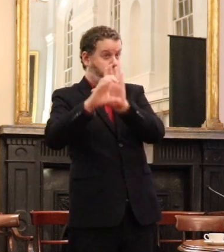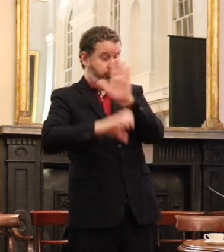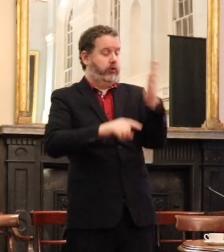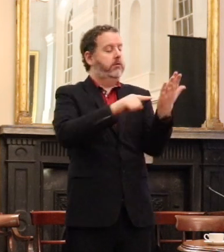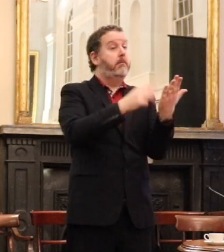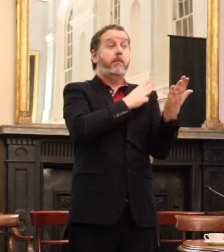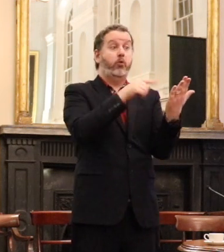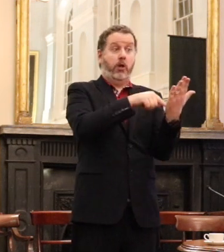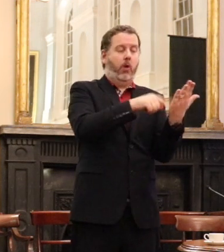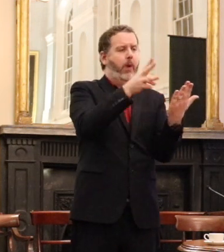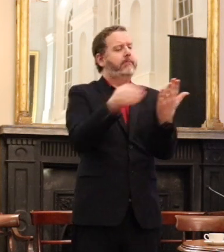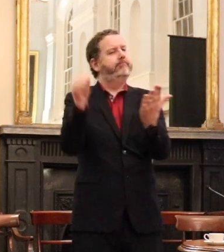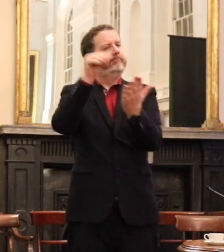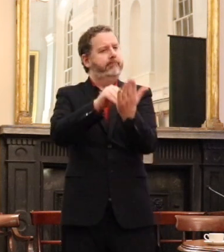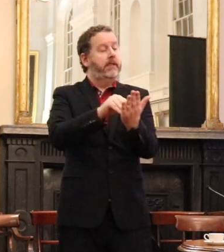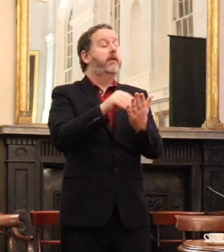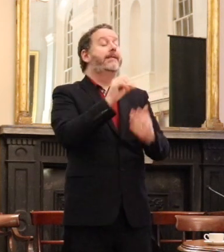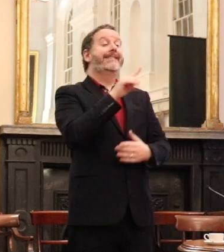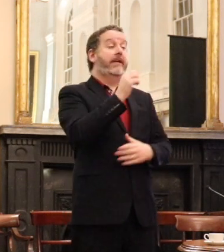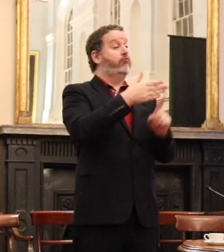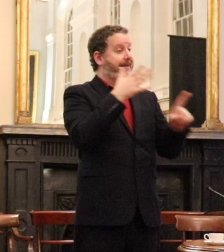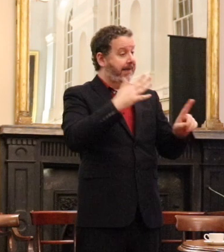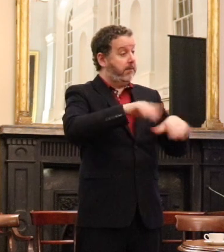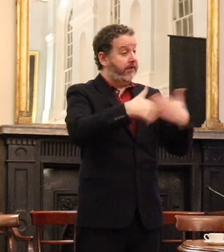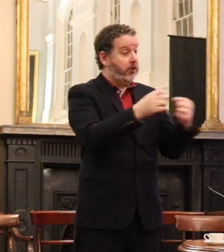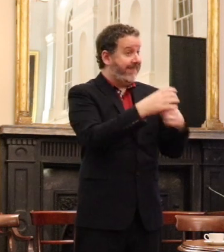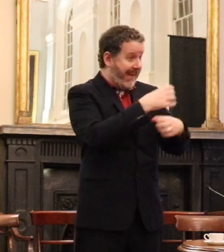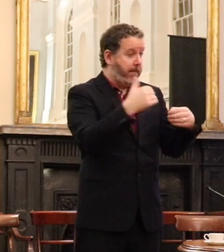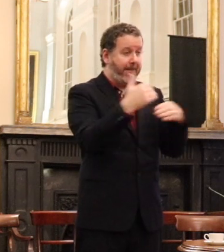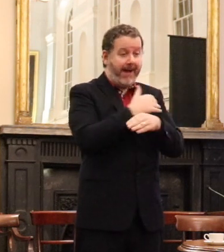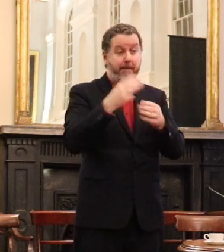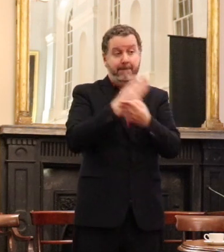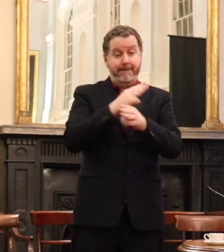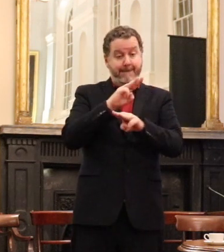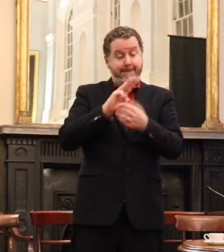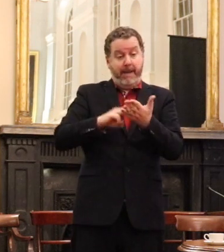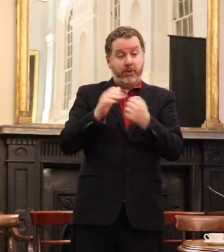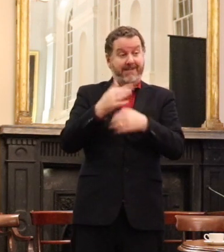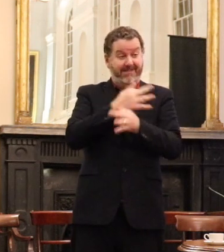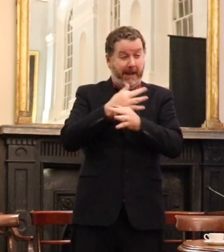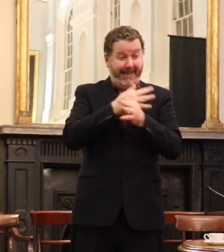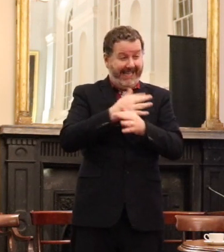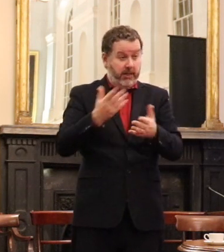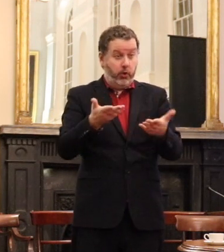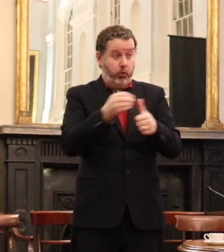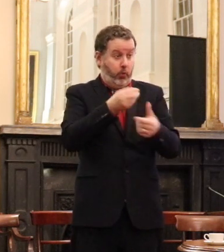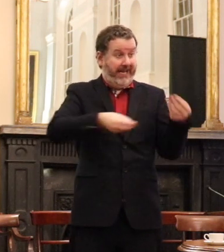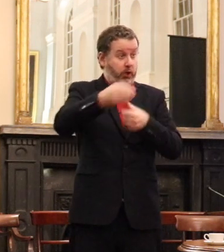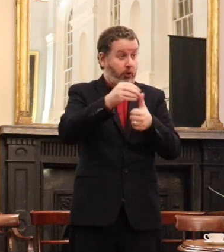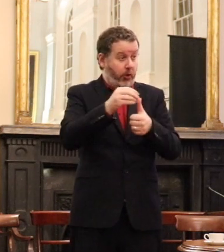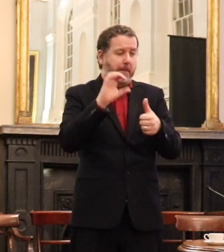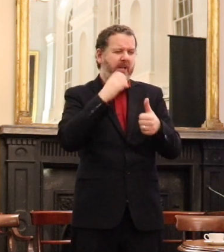constitution would say the state recognises that the provision of care by members of a family to one another by reason of the bonds that exist among them